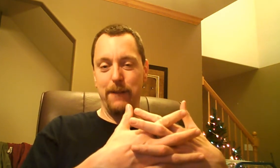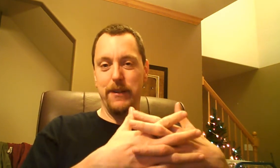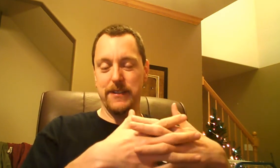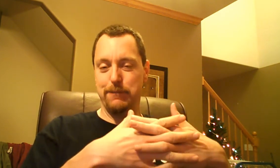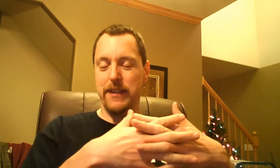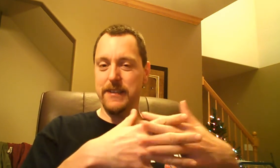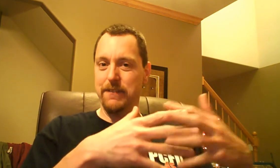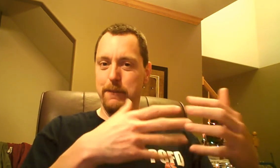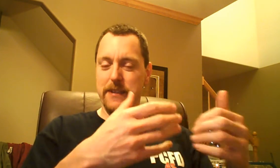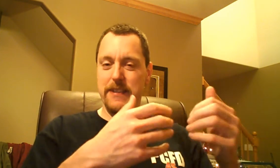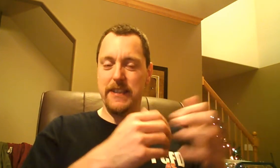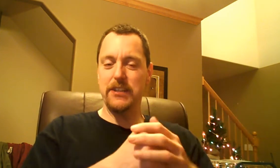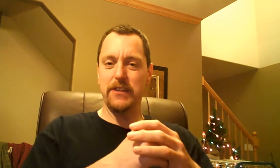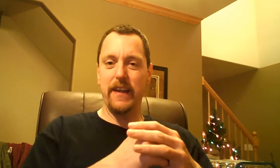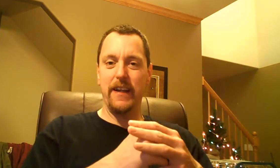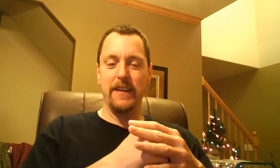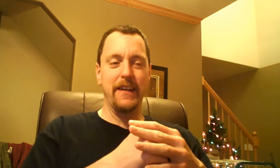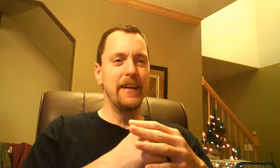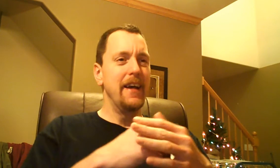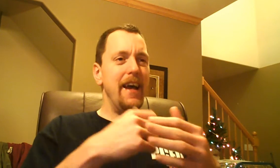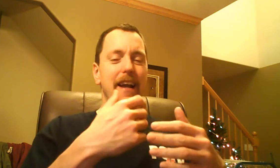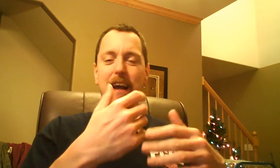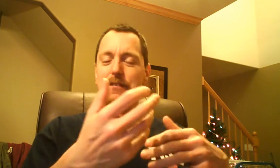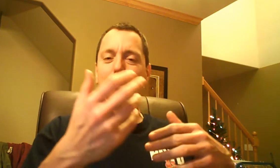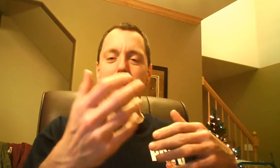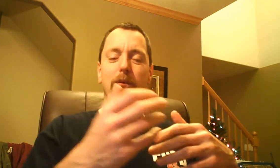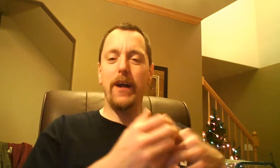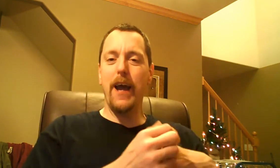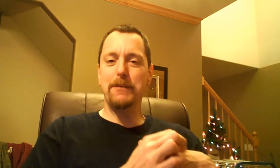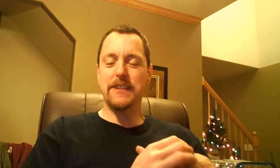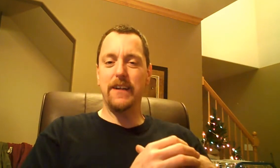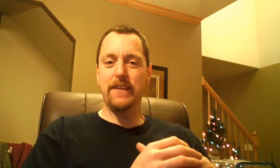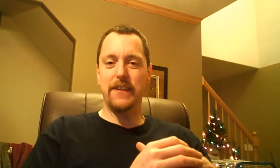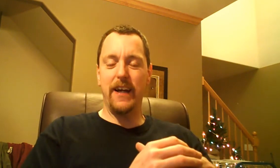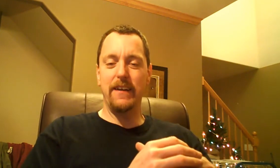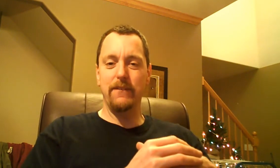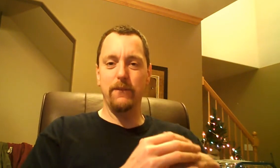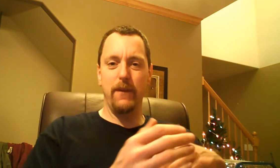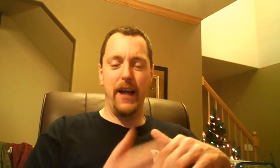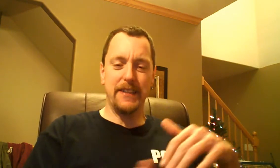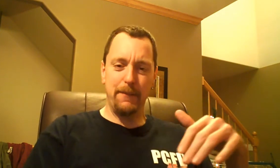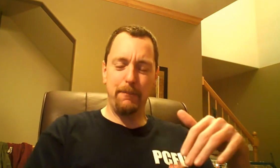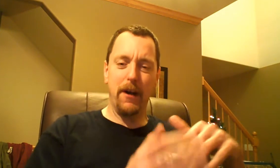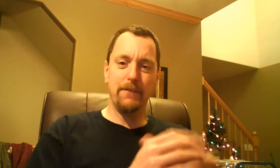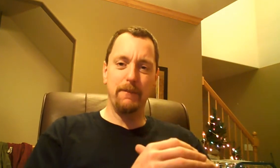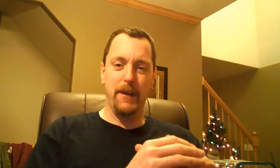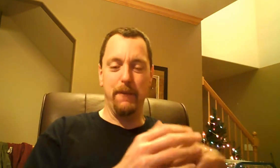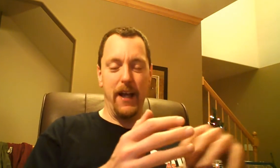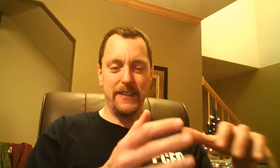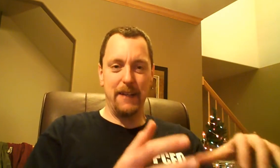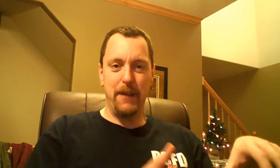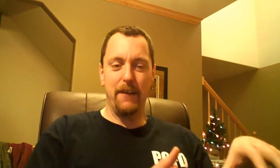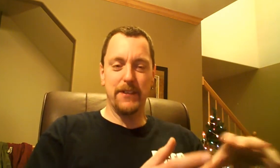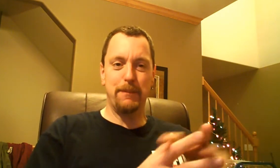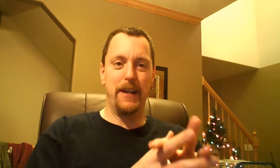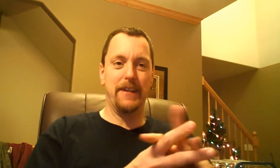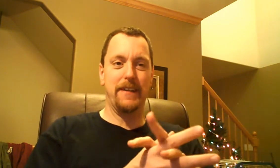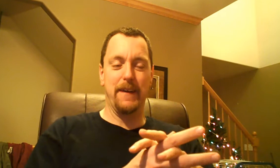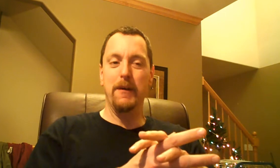emails because of the busy schedule that I lead. And I have to wonder what happens on their diet as I'm apart from them, as I'm not responding to them.